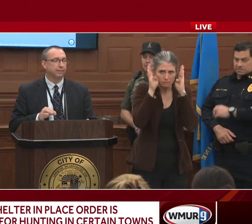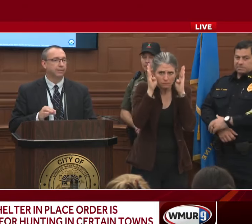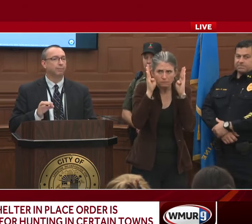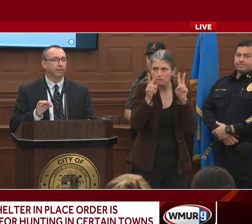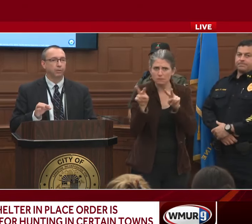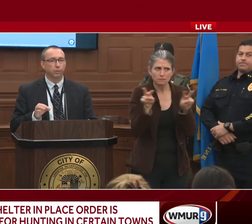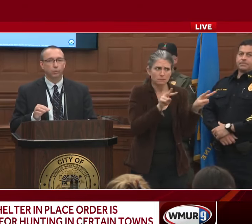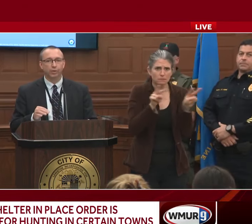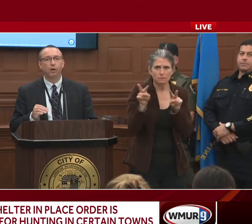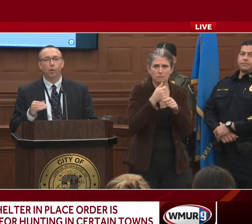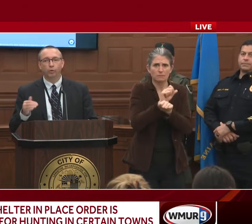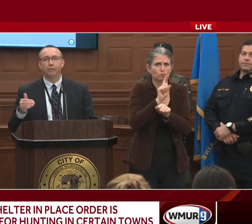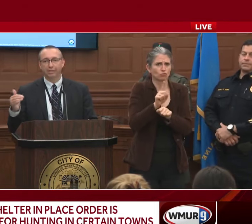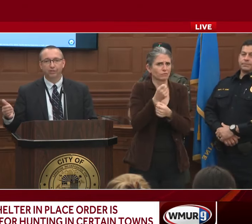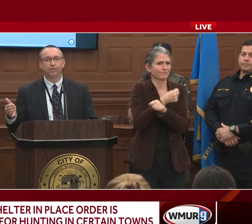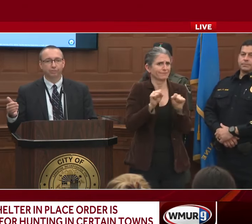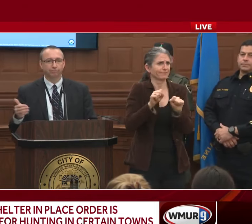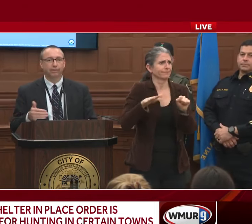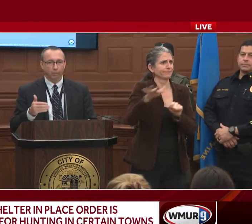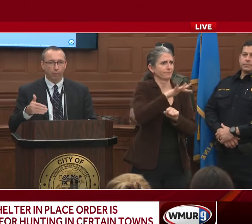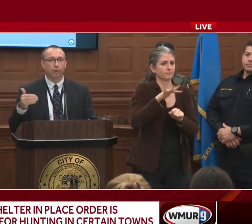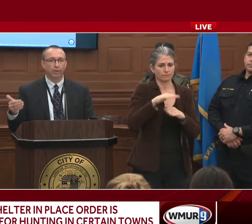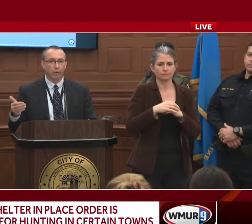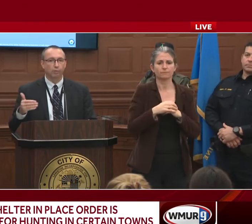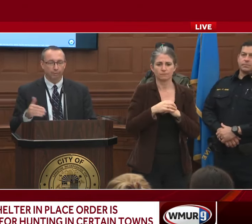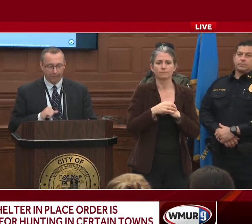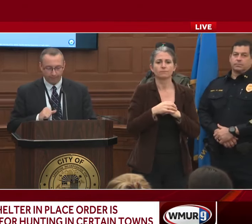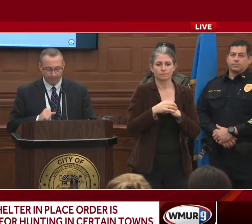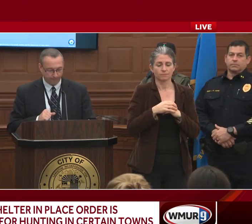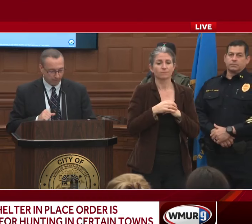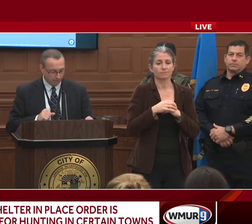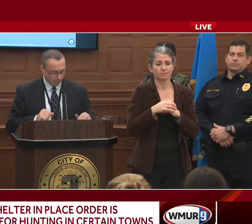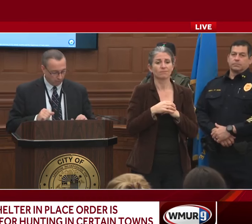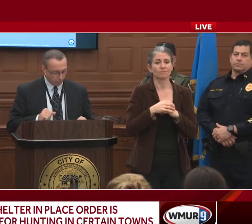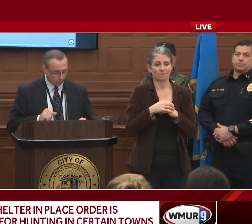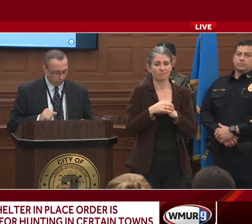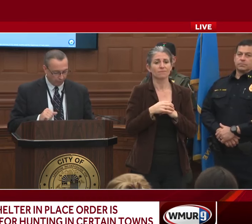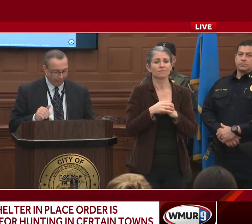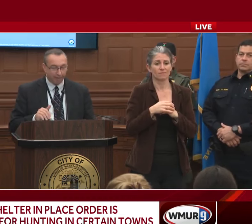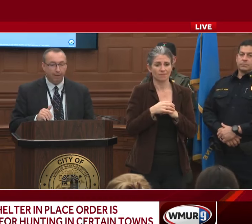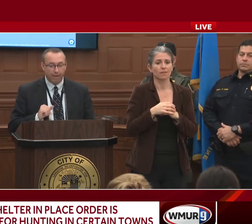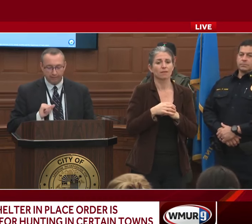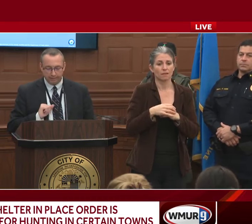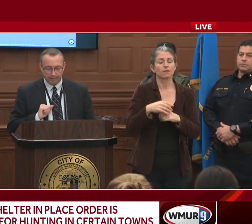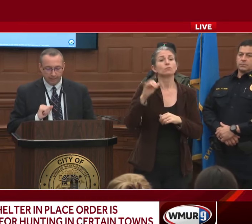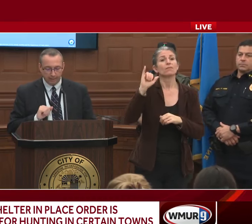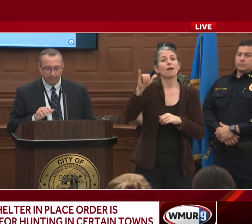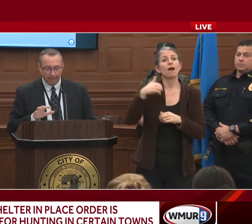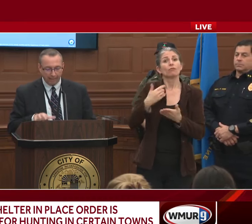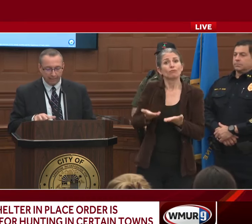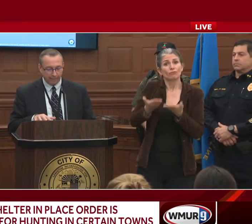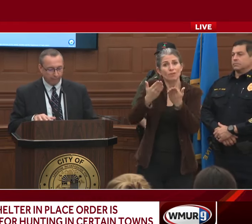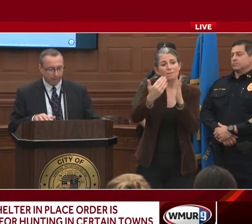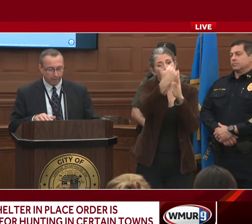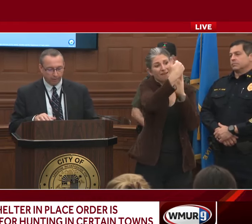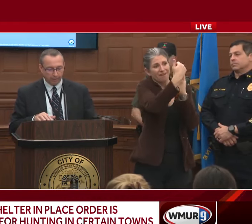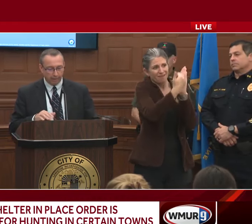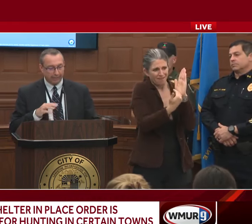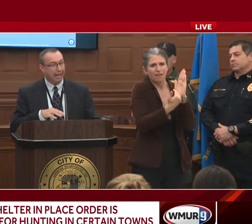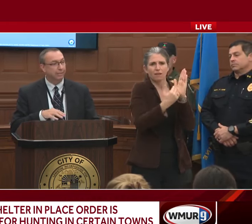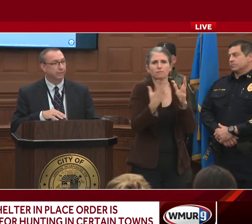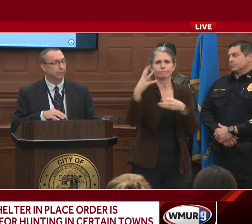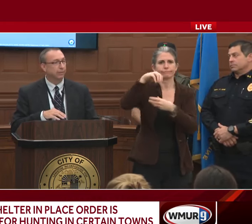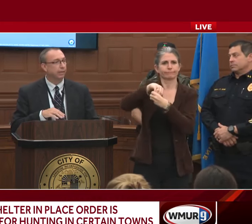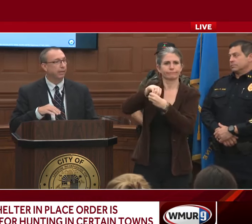has something to do with our ultimate decision. You know, where do we go from here? So with that in mind, that's the information